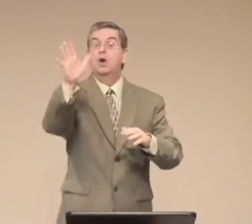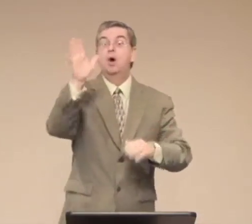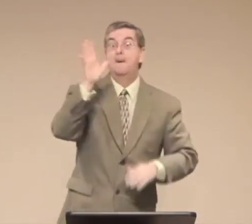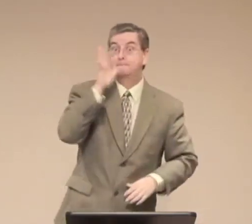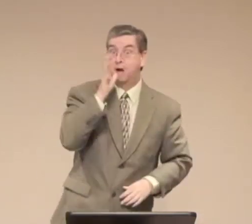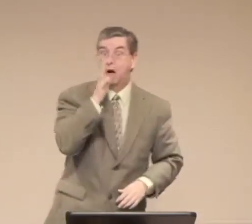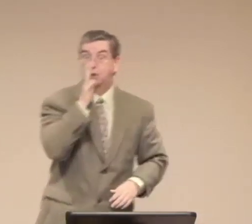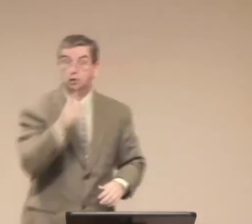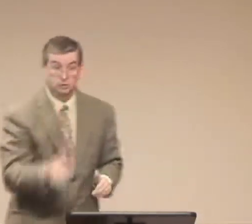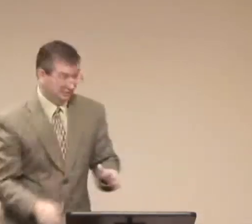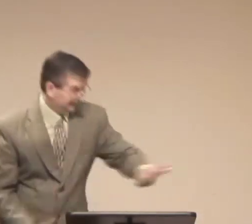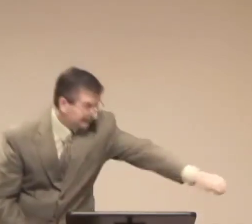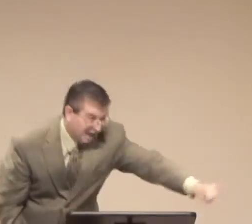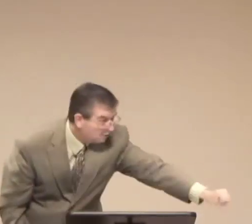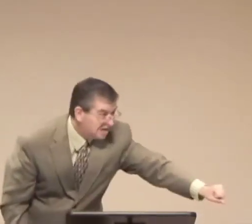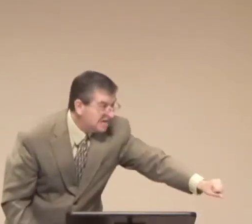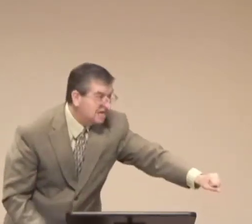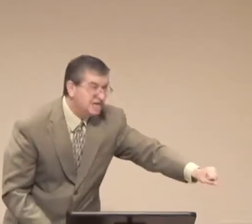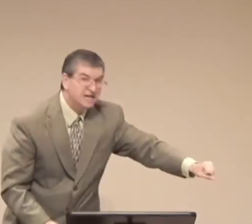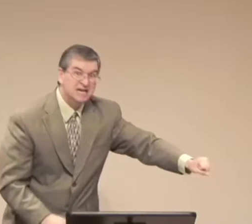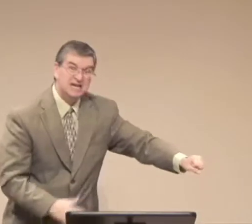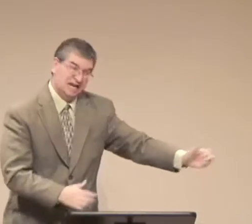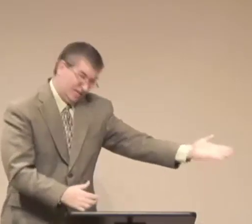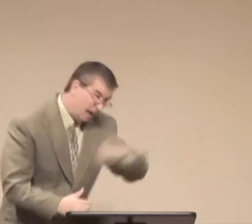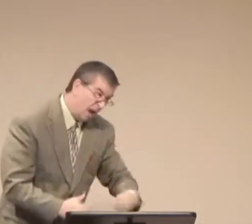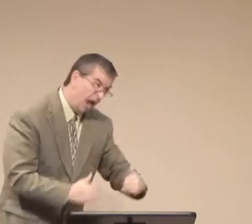But that wouldn't have solved the problem at all. Yeah.